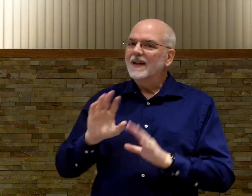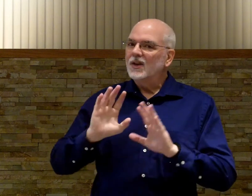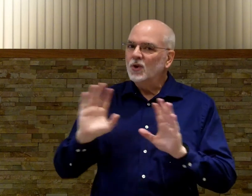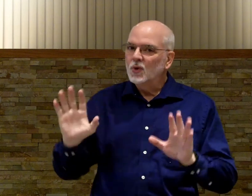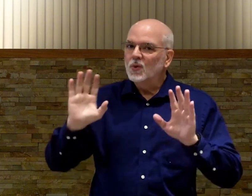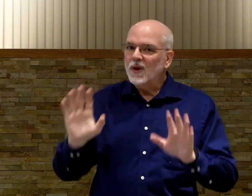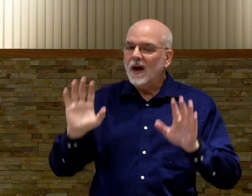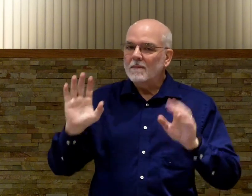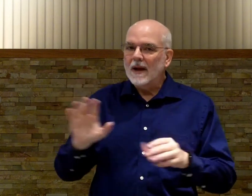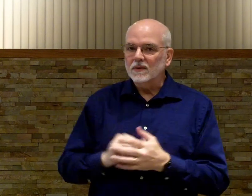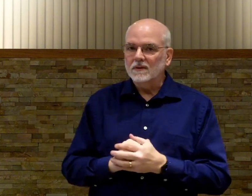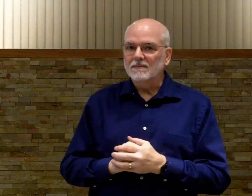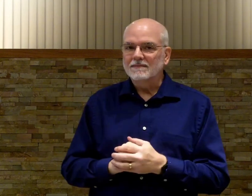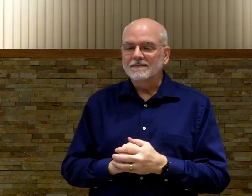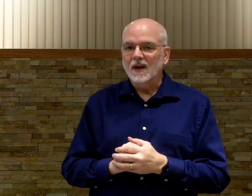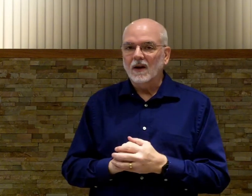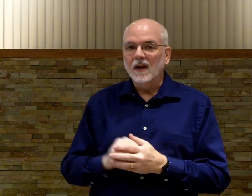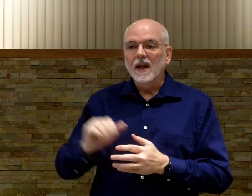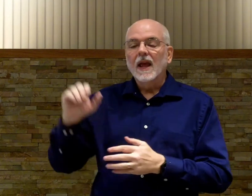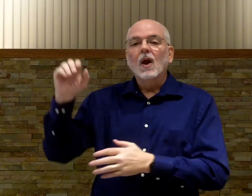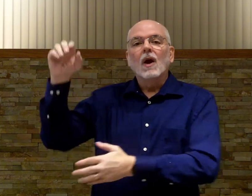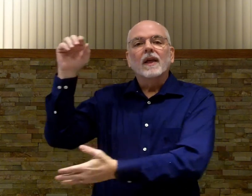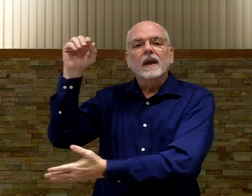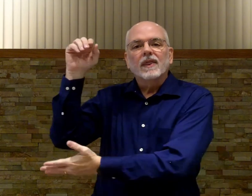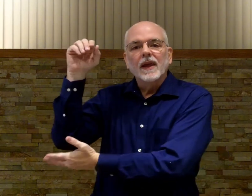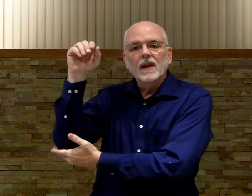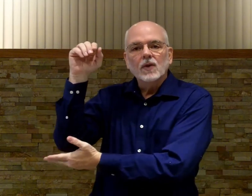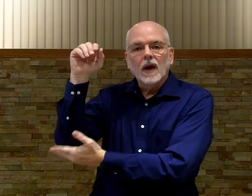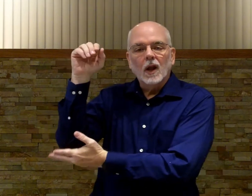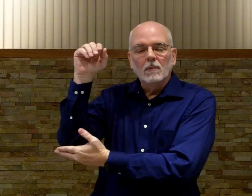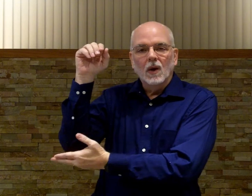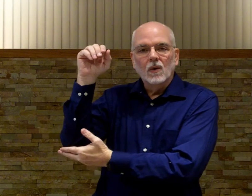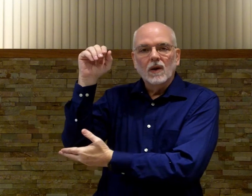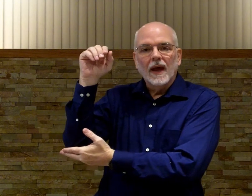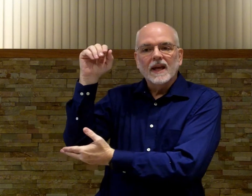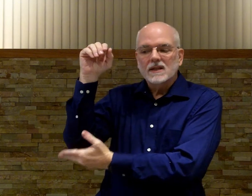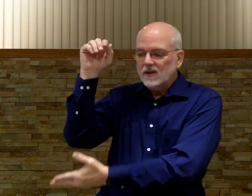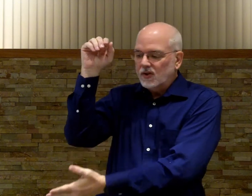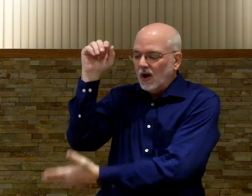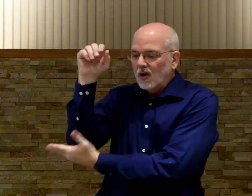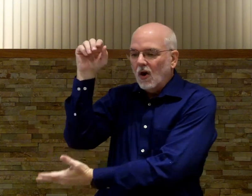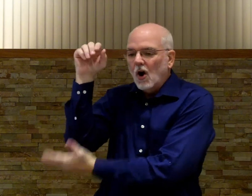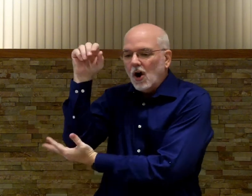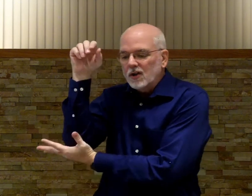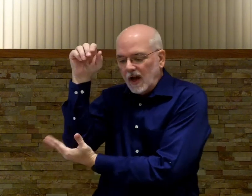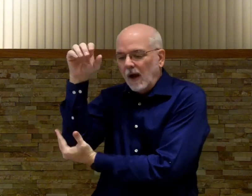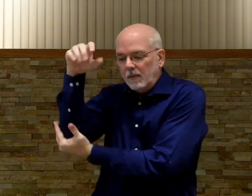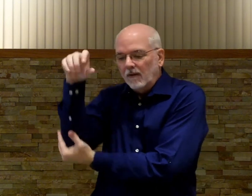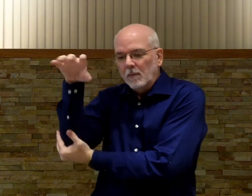Do not bounce. All right? Think of your elbow as stuck on top of a